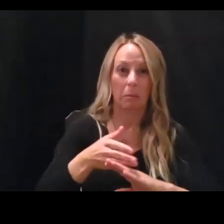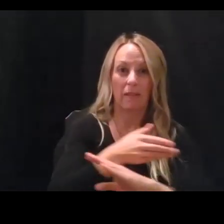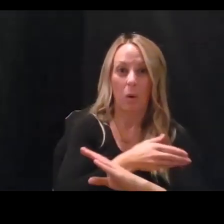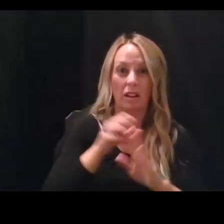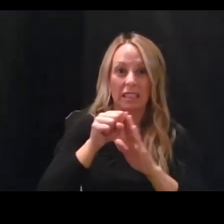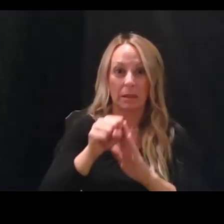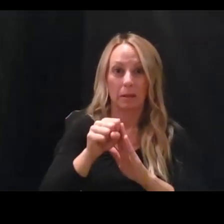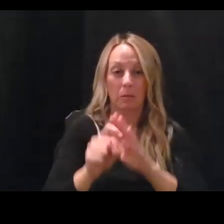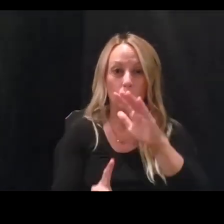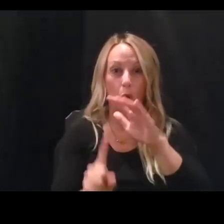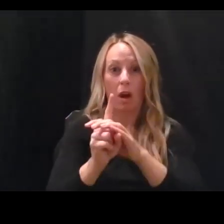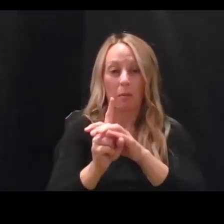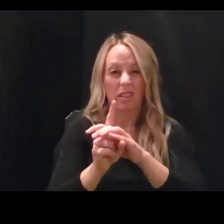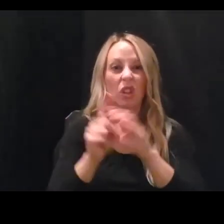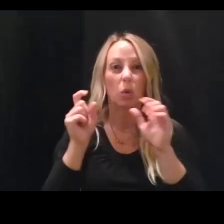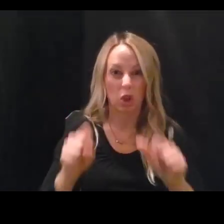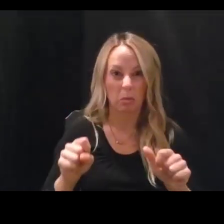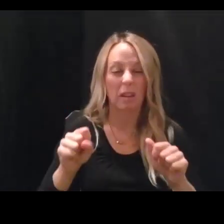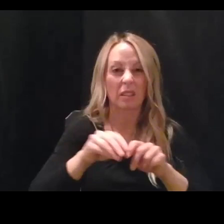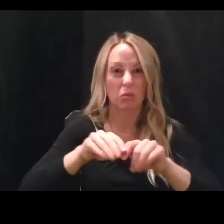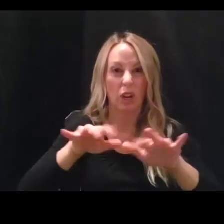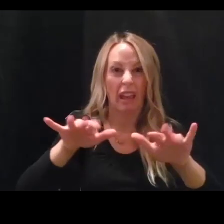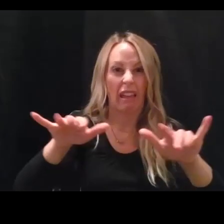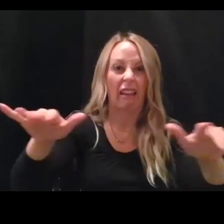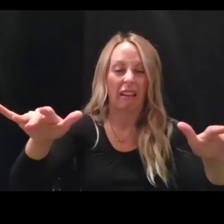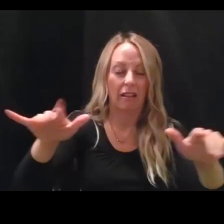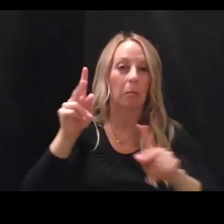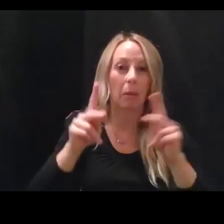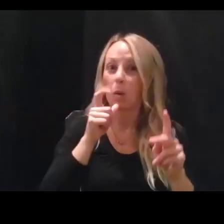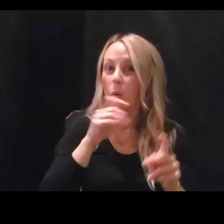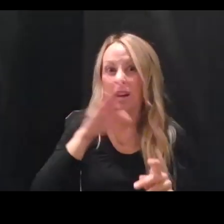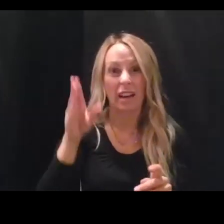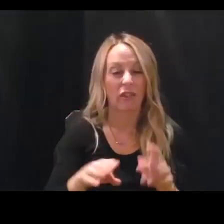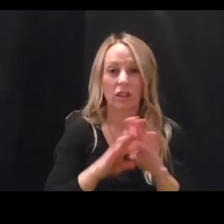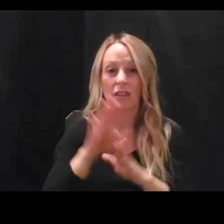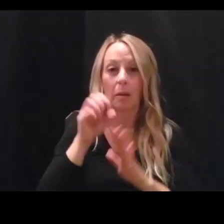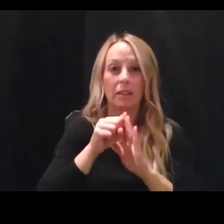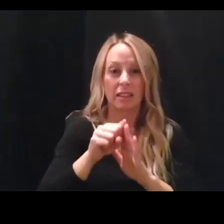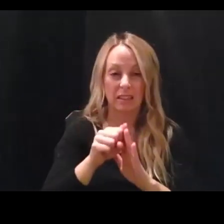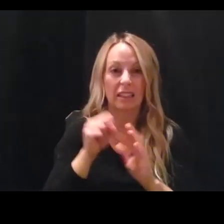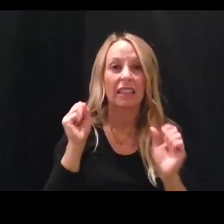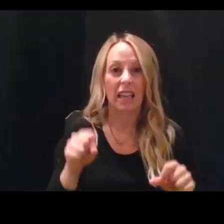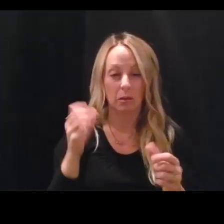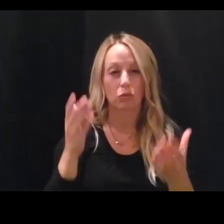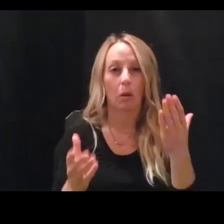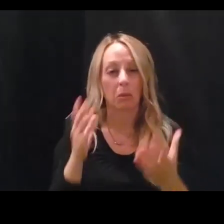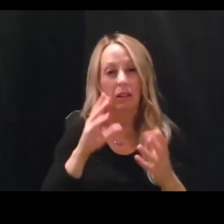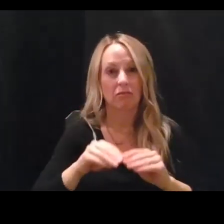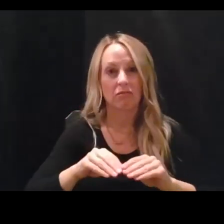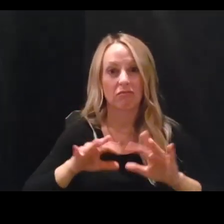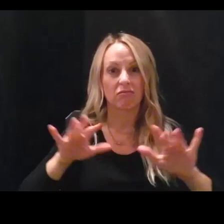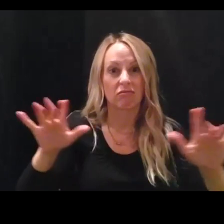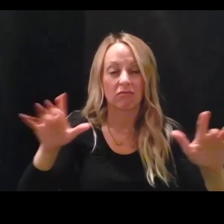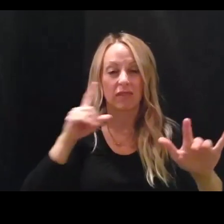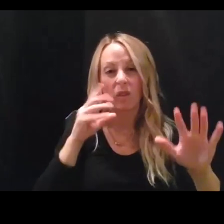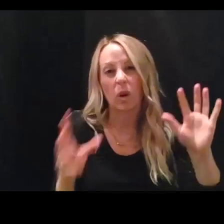transmitting. And people who never develop symptoms can probably transmit for a total of